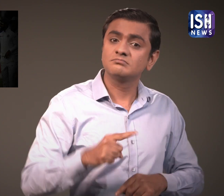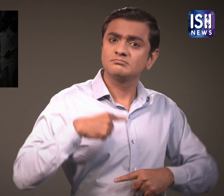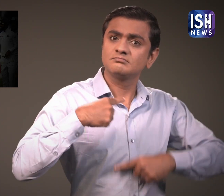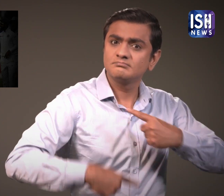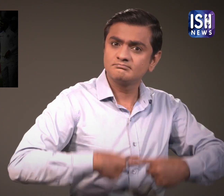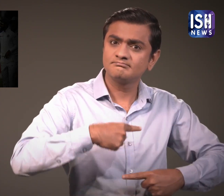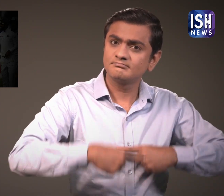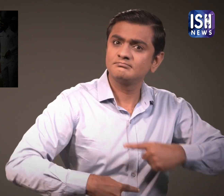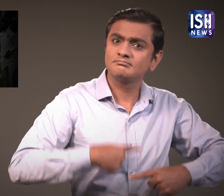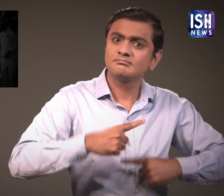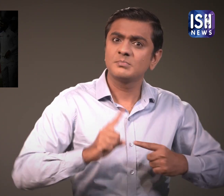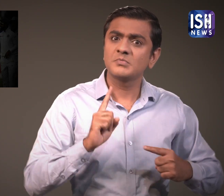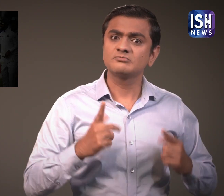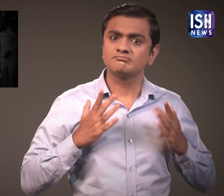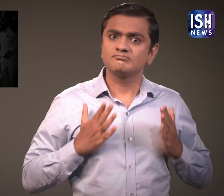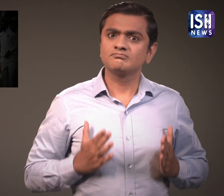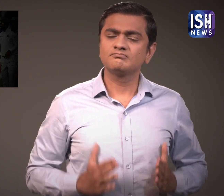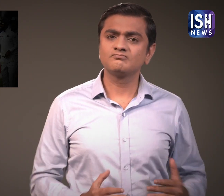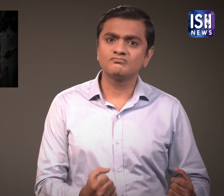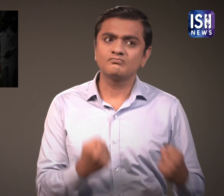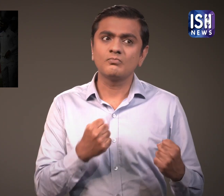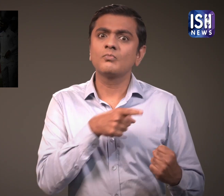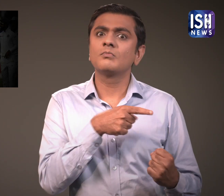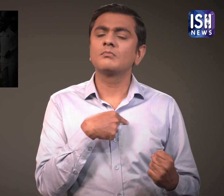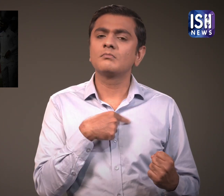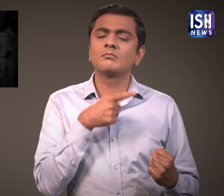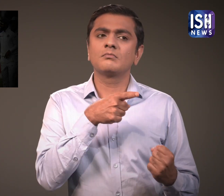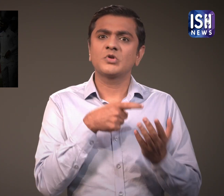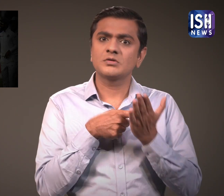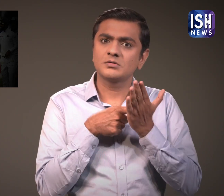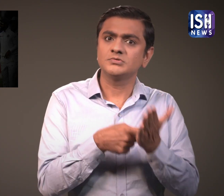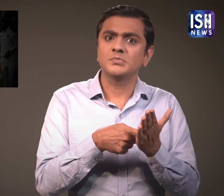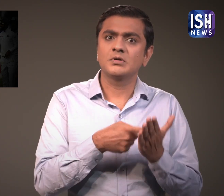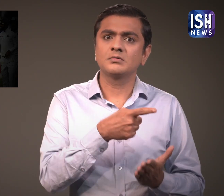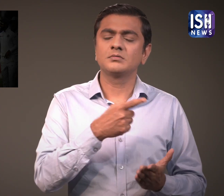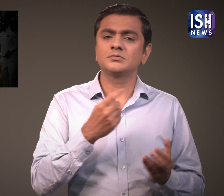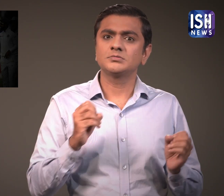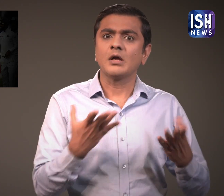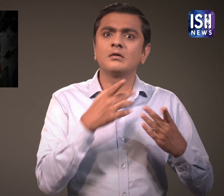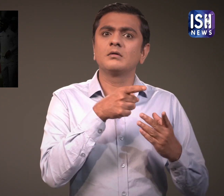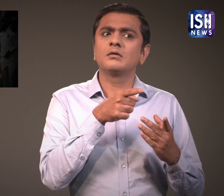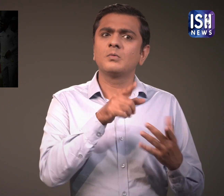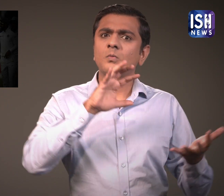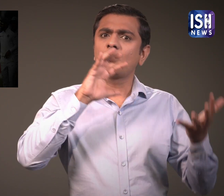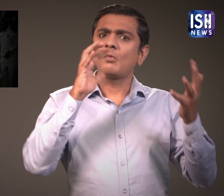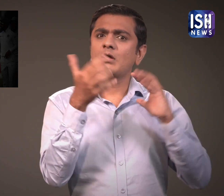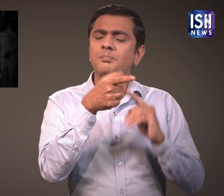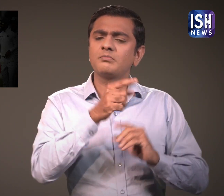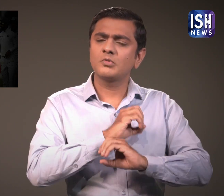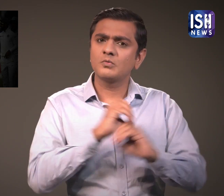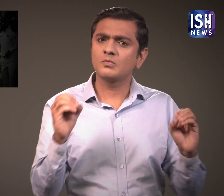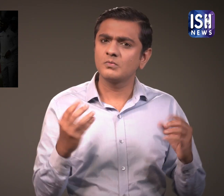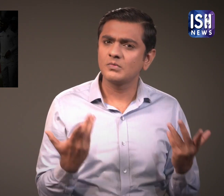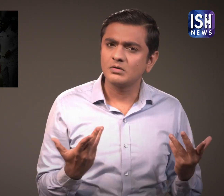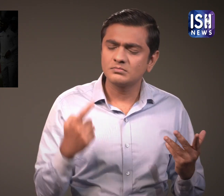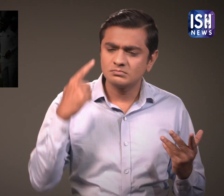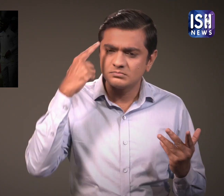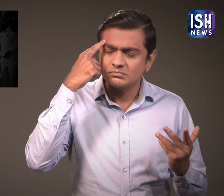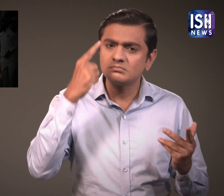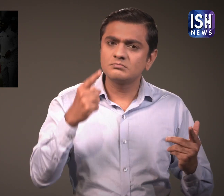But a Test match has to be played every day for 5 days. The player needs to be fit for this. As there was no World Cup to